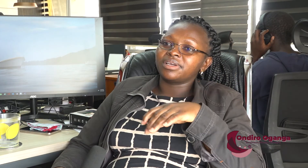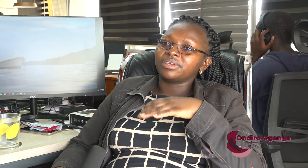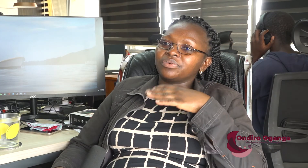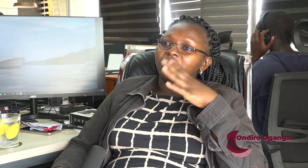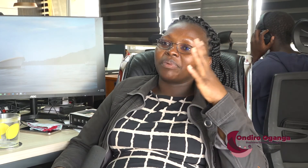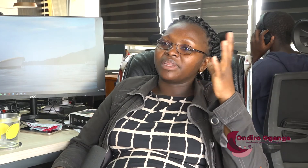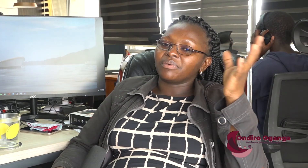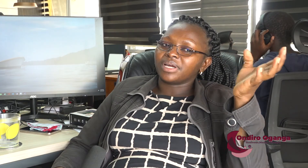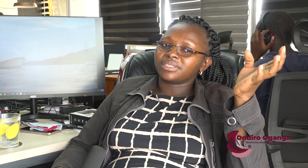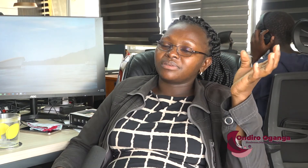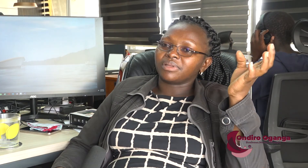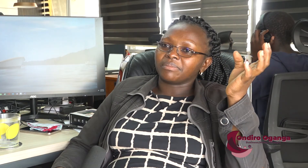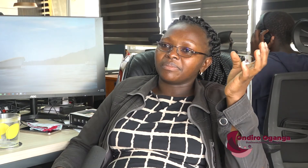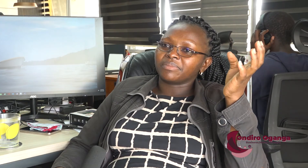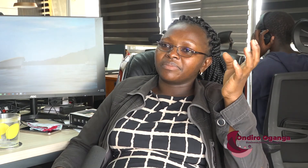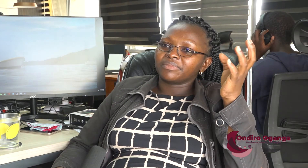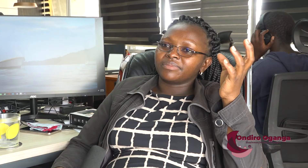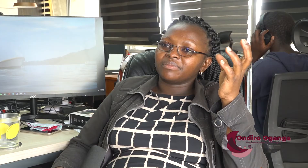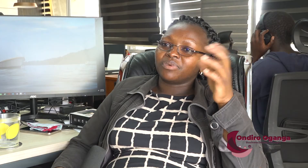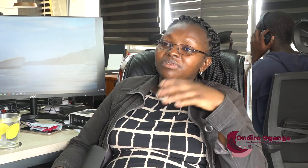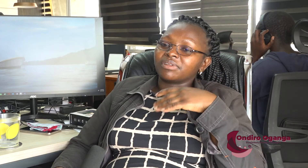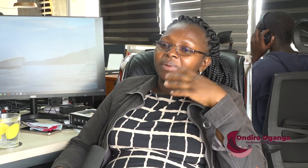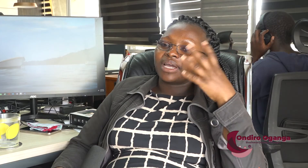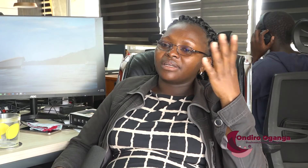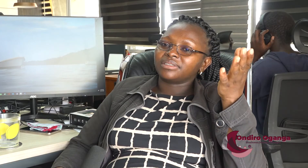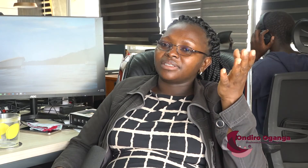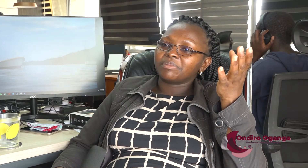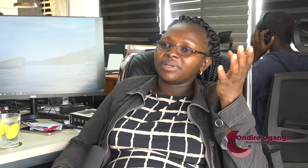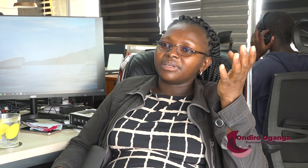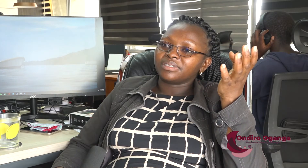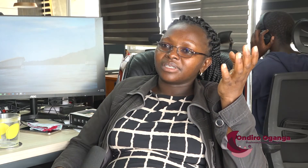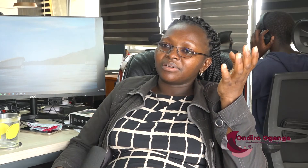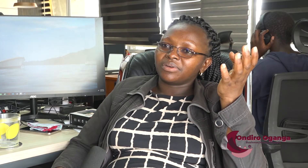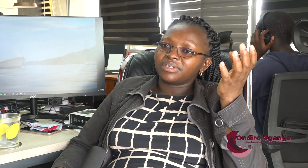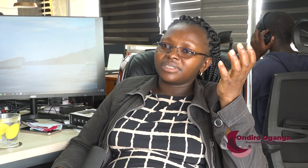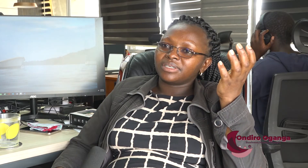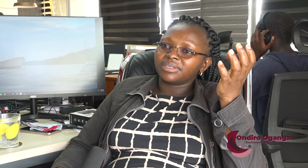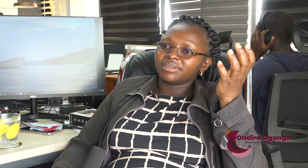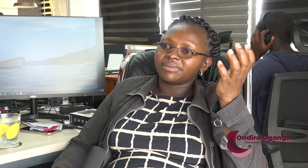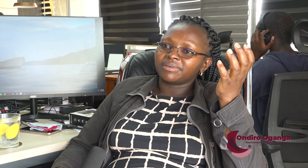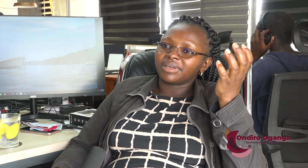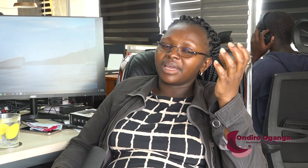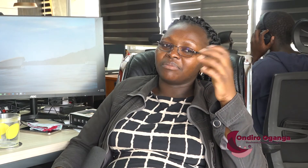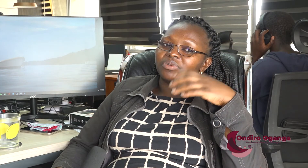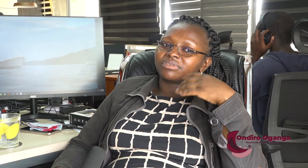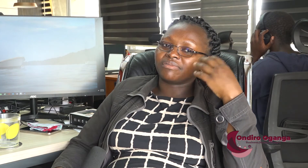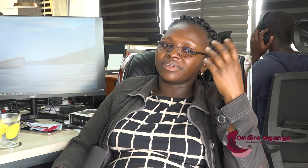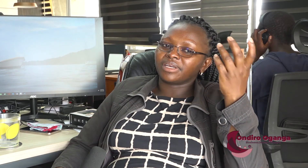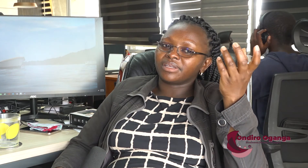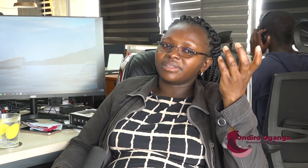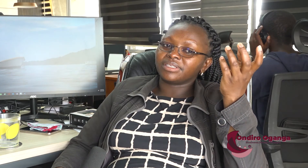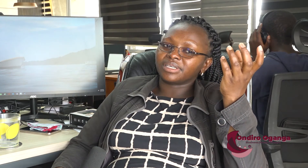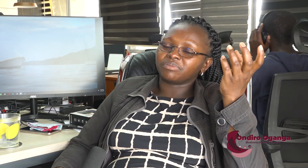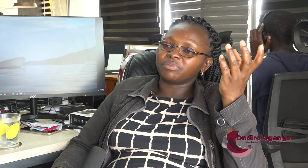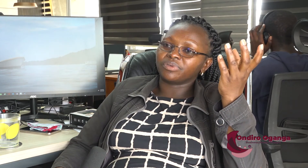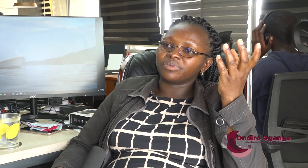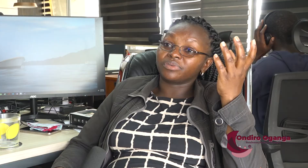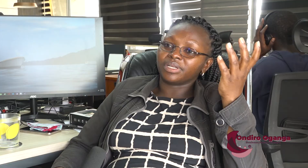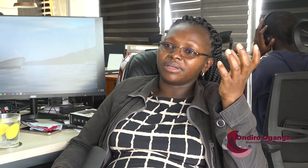you open the world to them. Most of the market is happening in technology. And most of the things that people do today